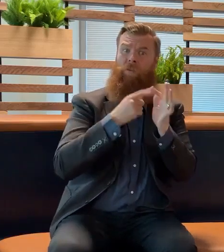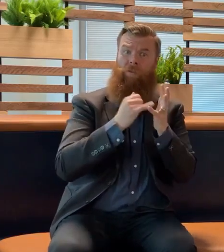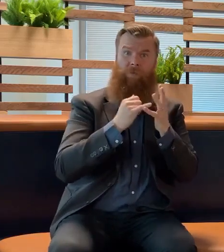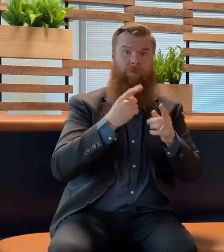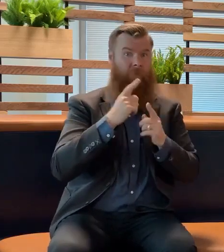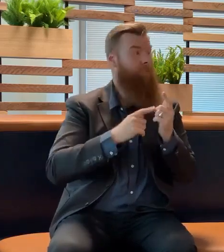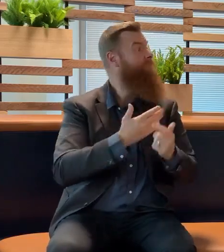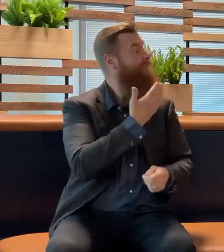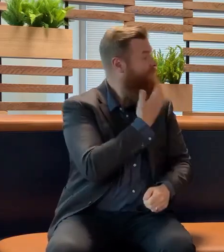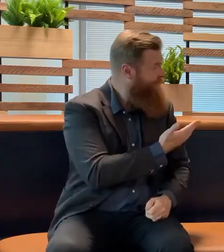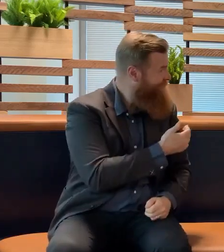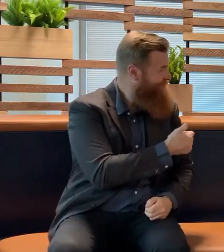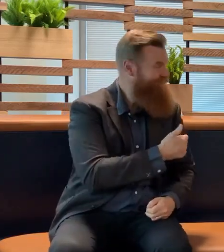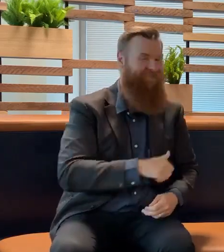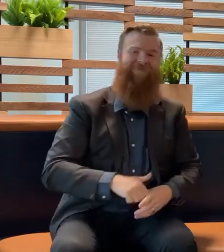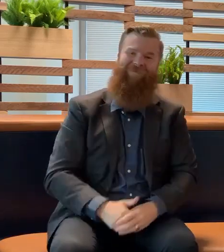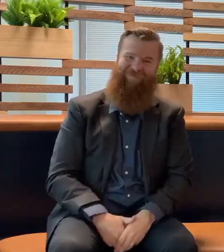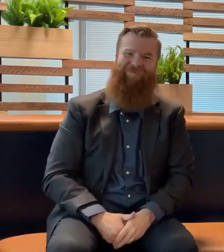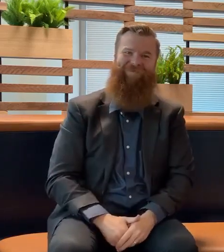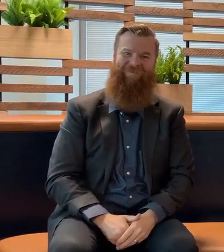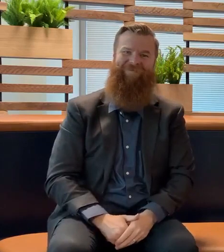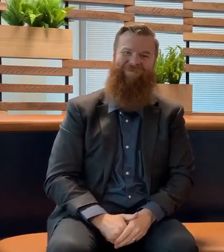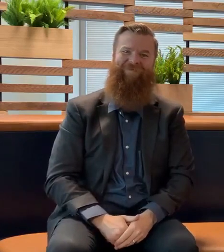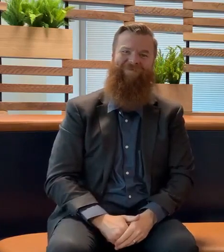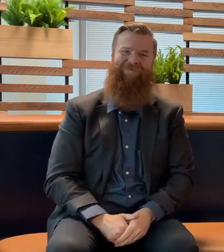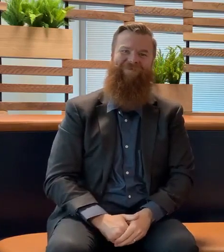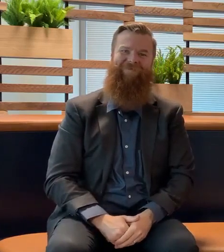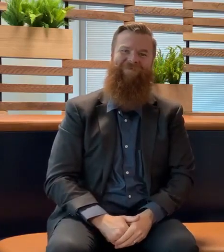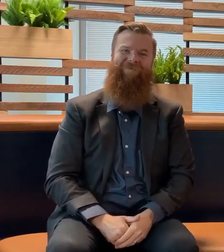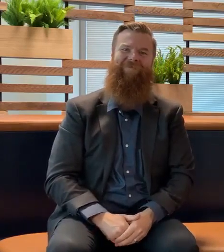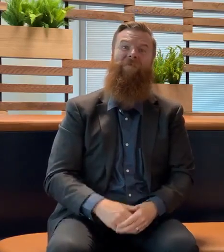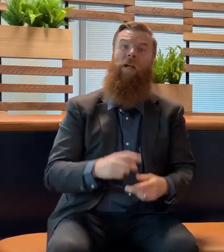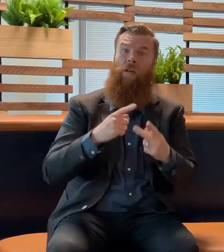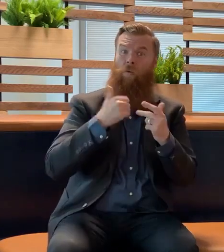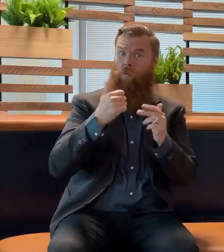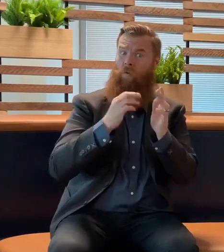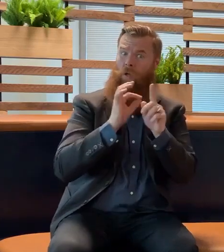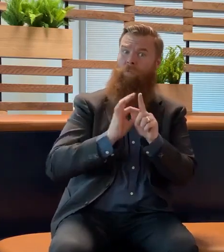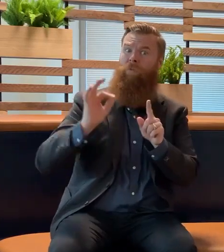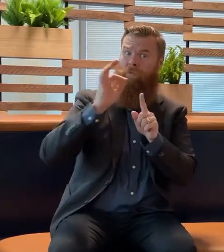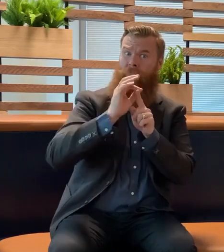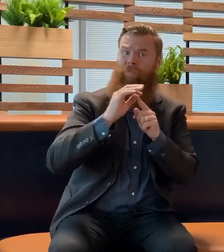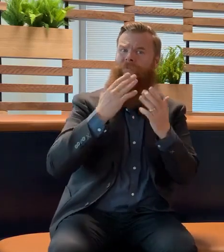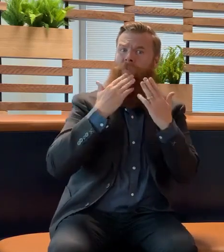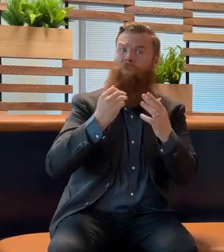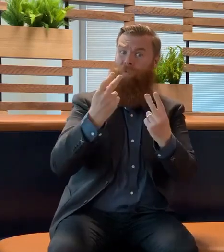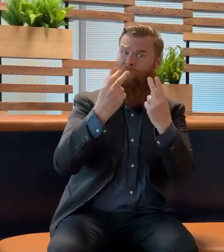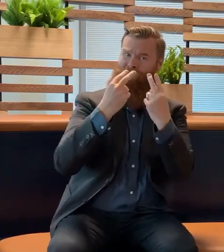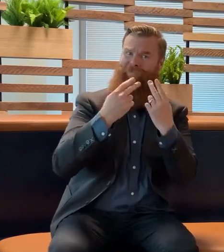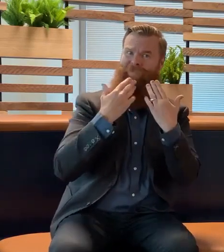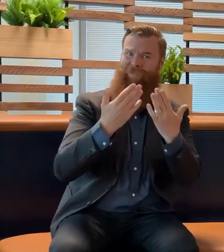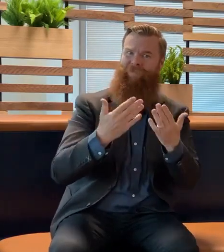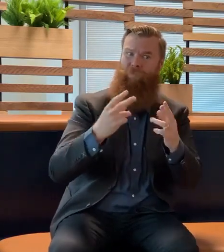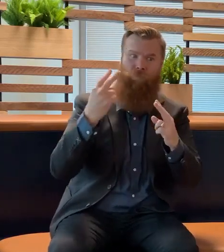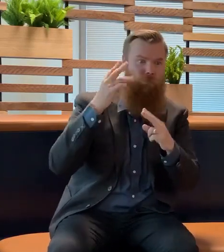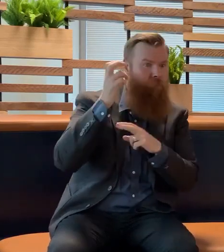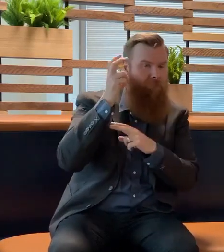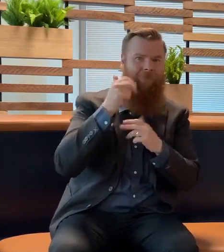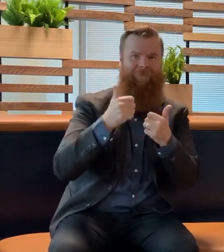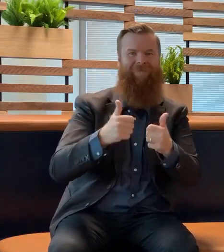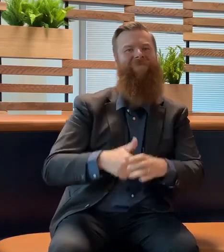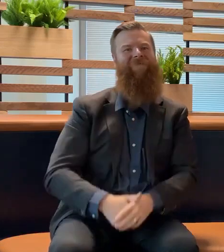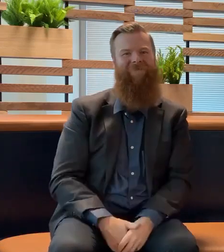saying thank you so much, Remis. That's been another good update. And thank you for listening. Thank you for listening.